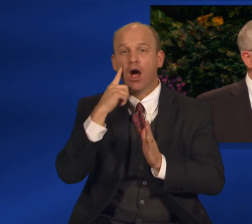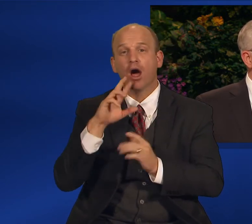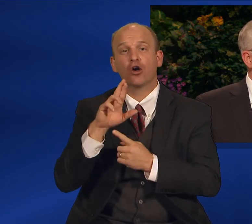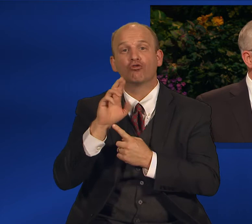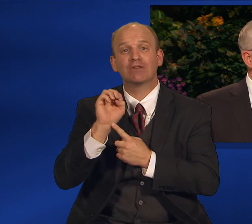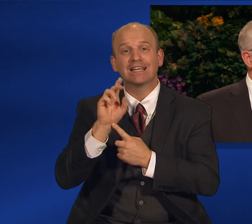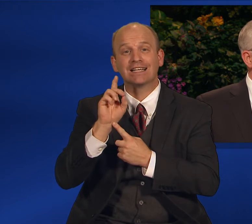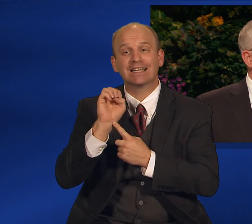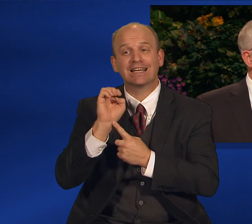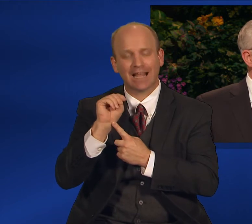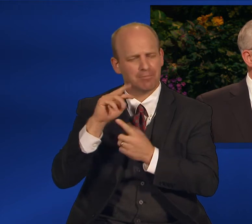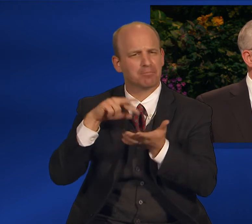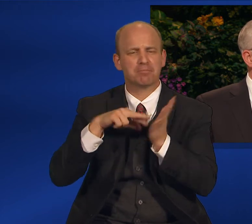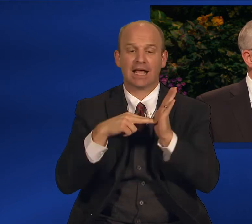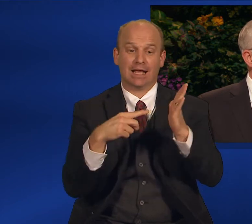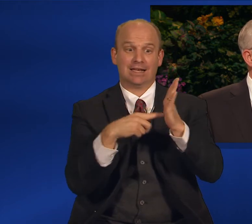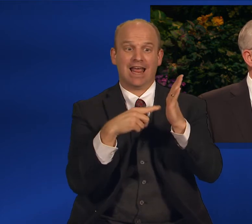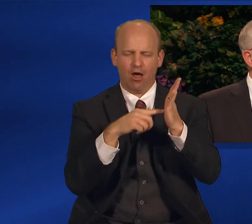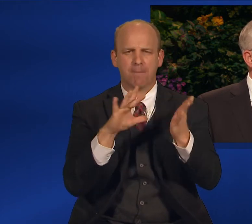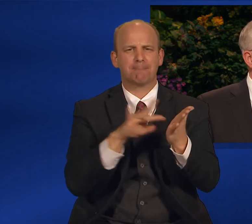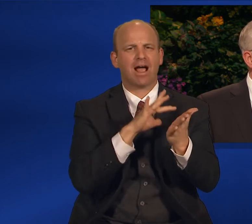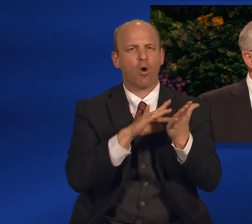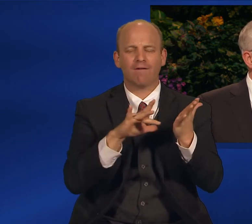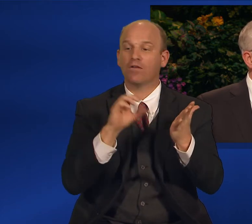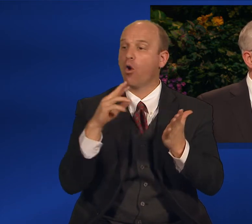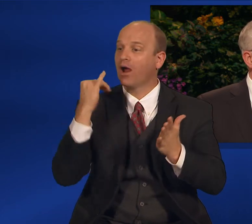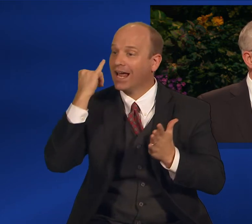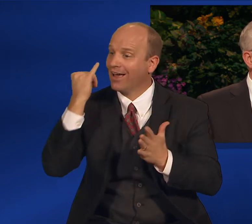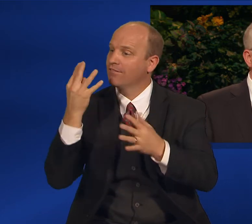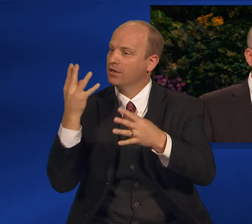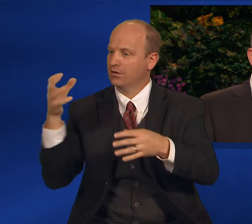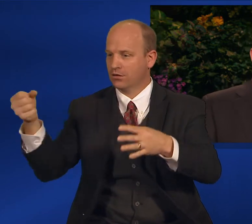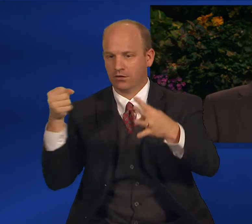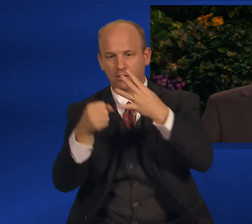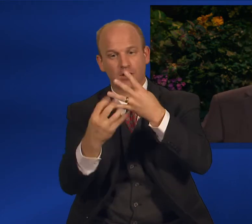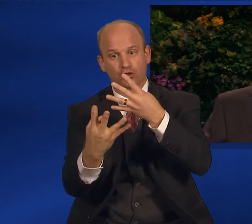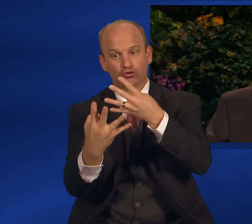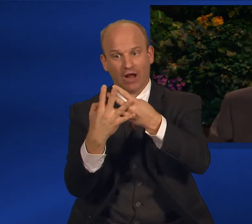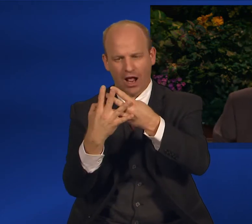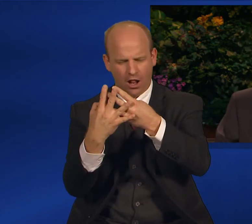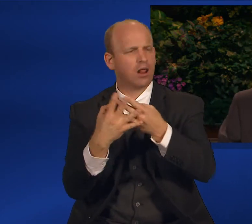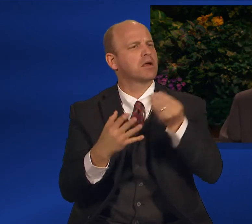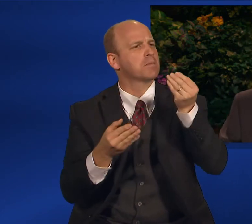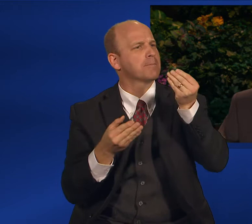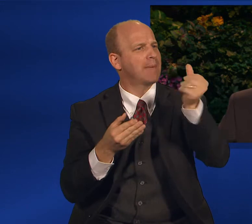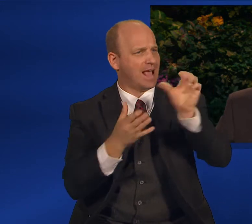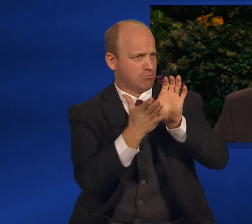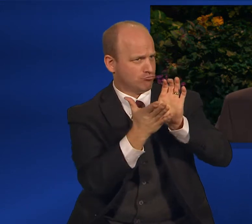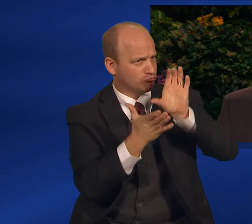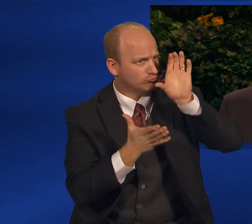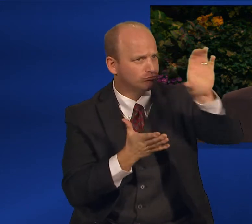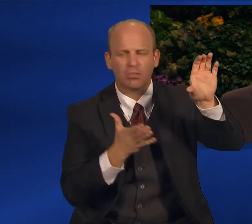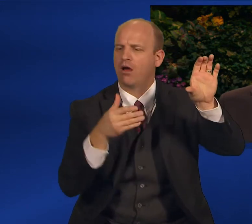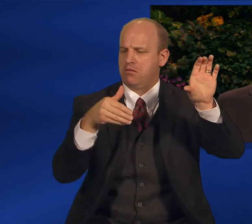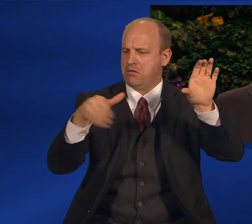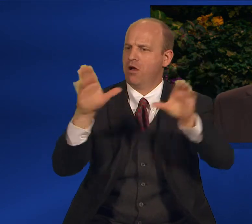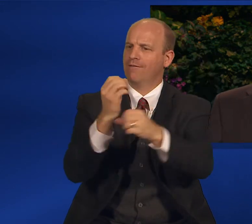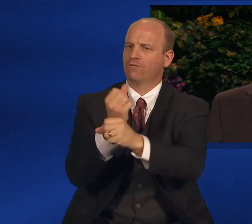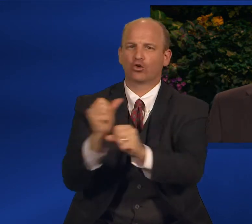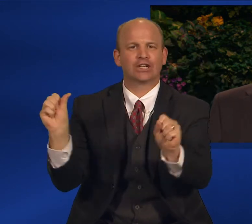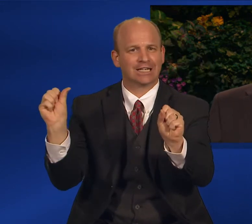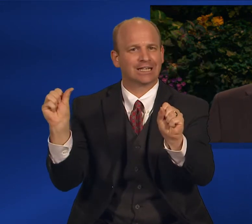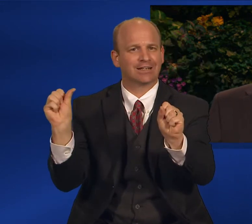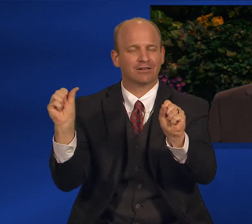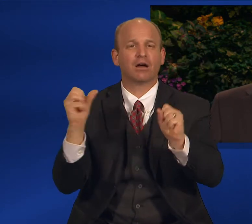Redeemed can also mean to rescue or set free, as by paying a ransom. If someone commits a mistake and then